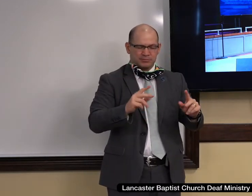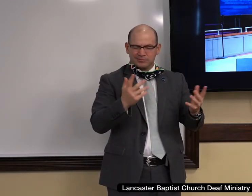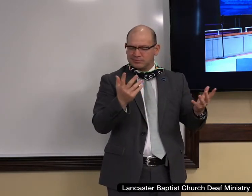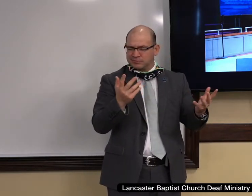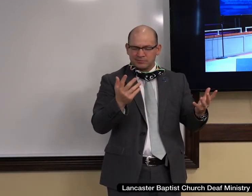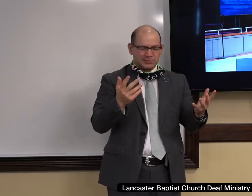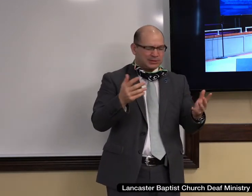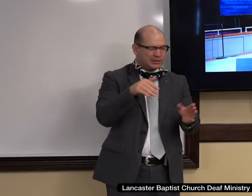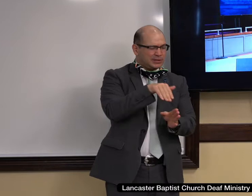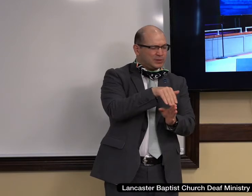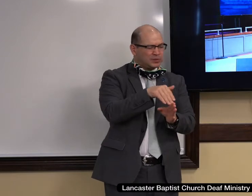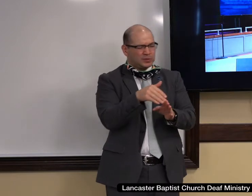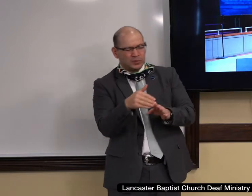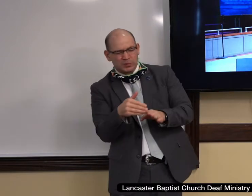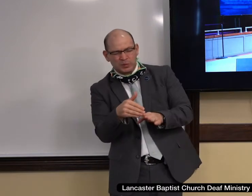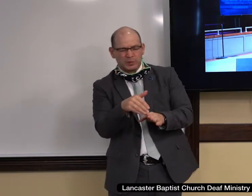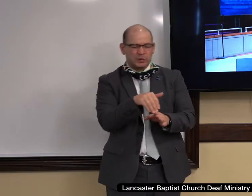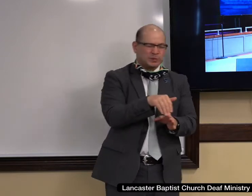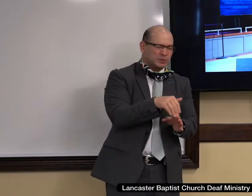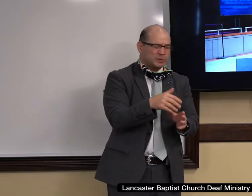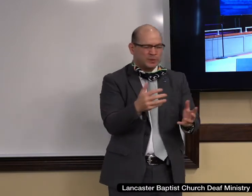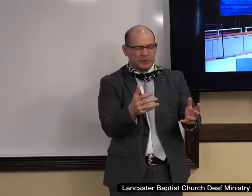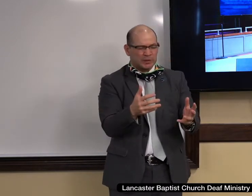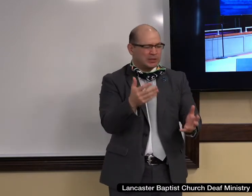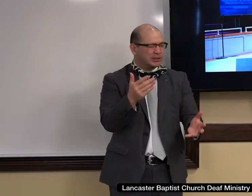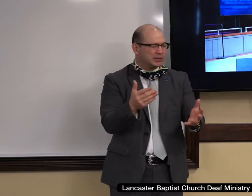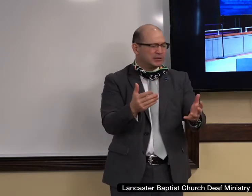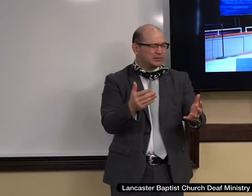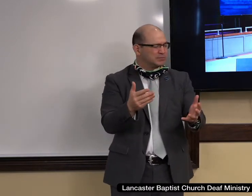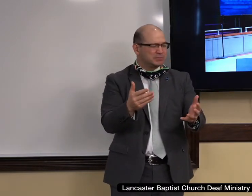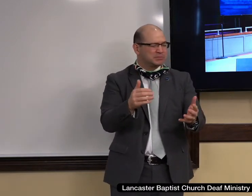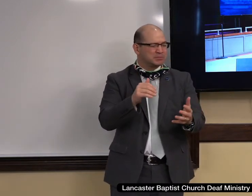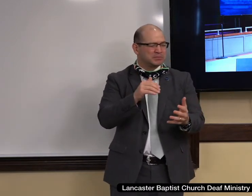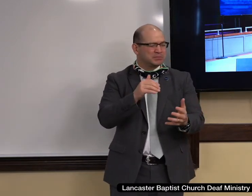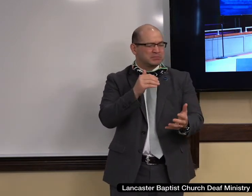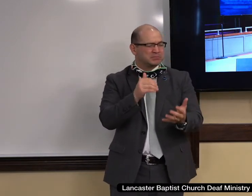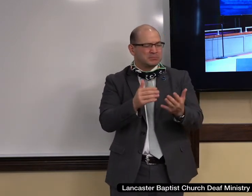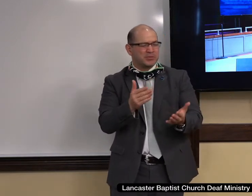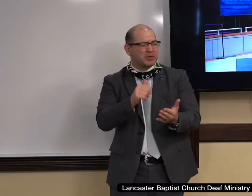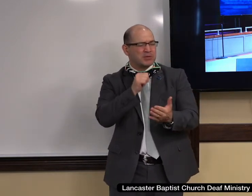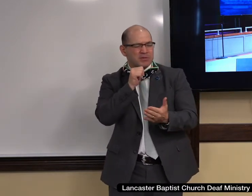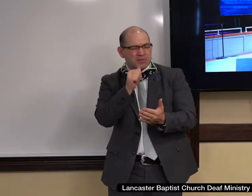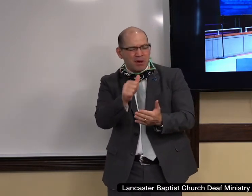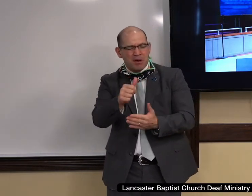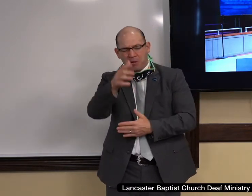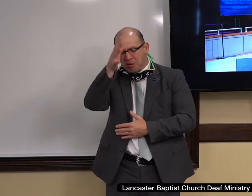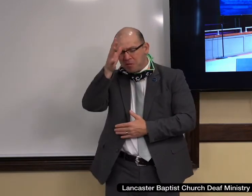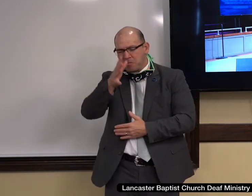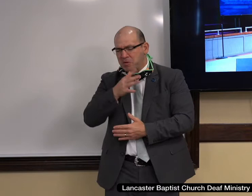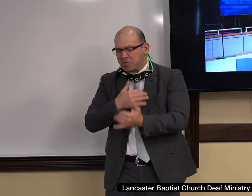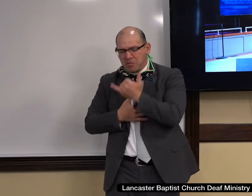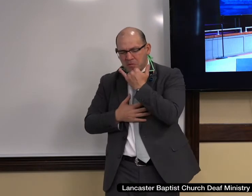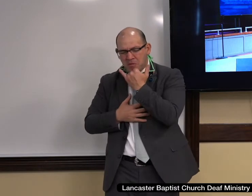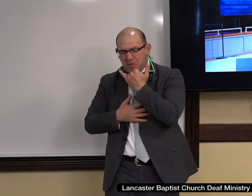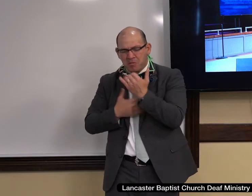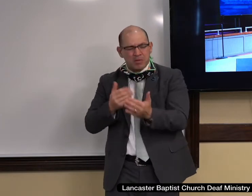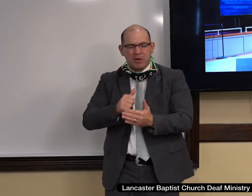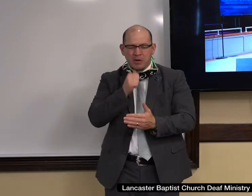It's not necessarily the fault of a parent, church, a school. It's many times the choices that people are making,